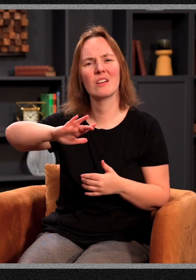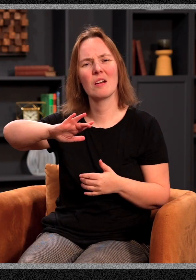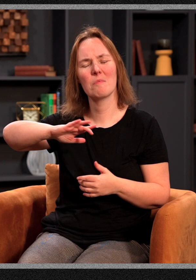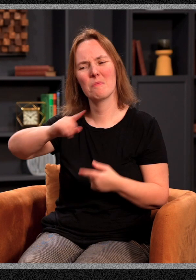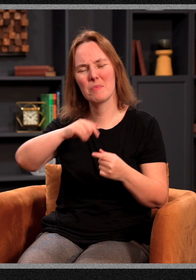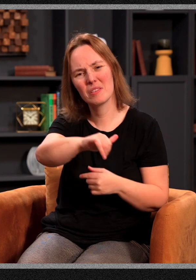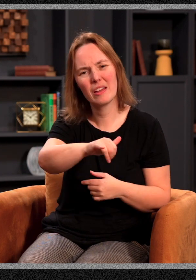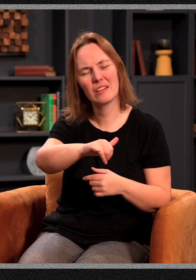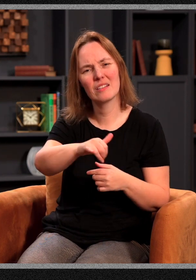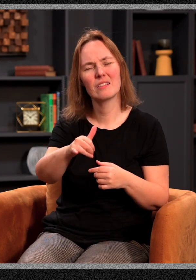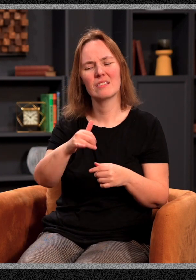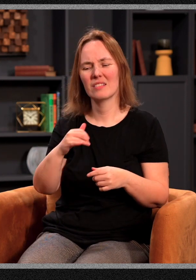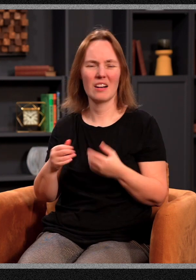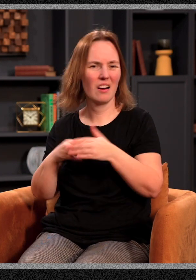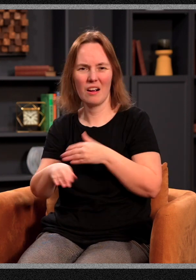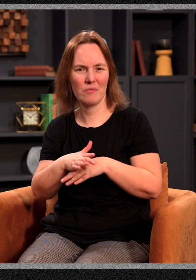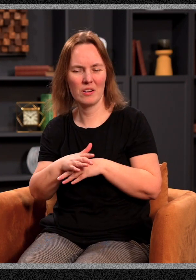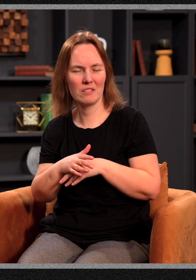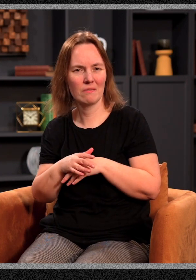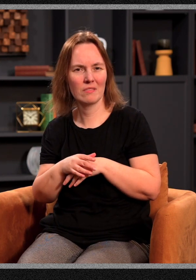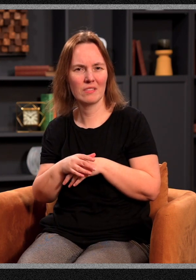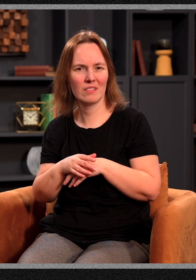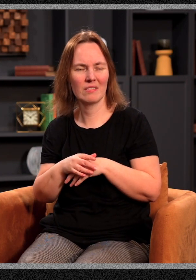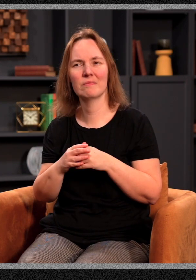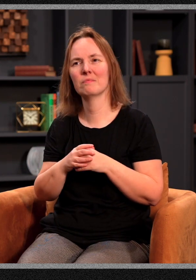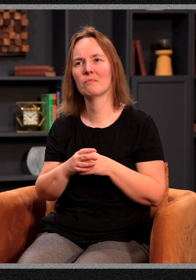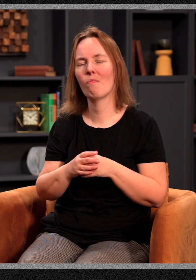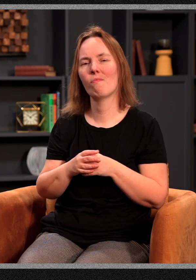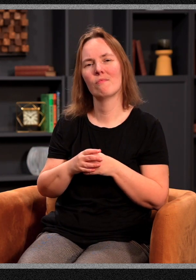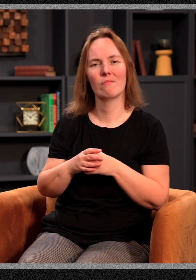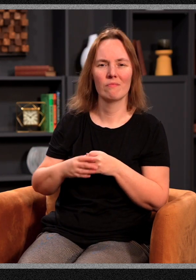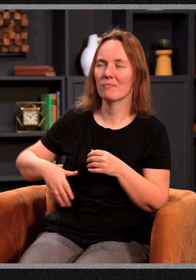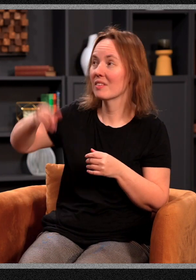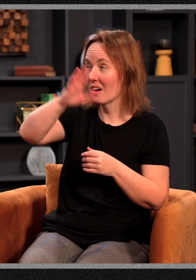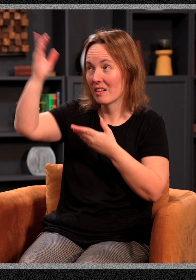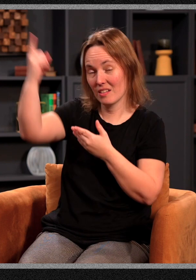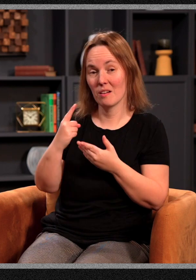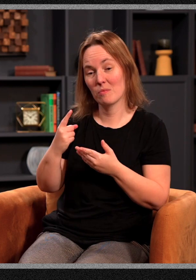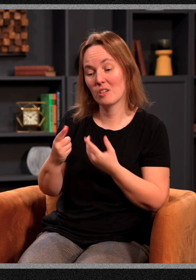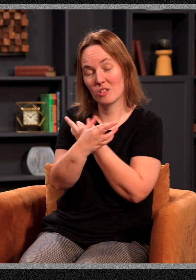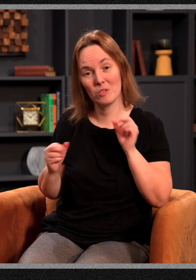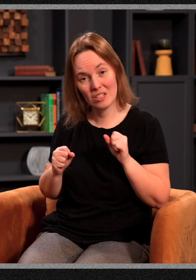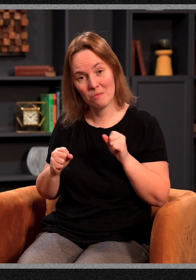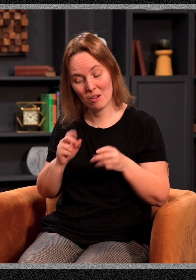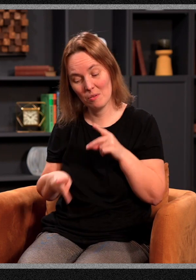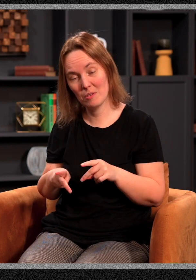this brief period of time that we call life. God is in this for eternity. He's come to redeem a people. And so who knows what lies